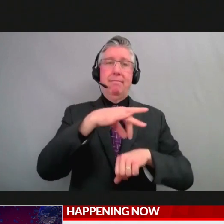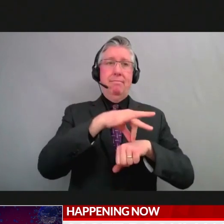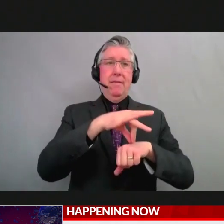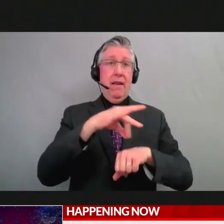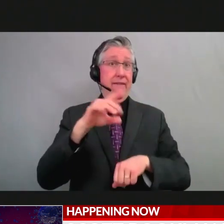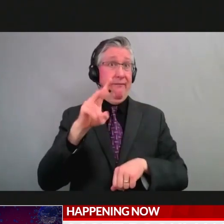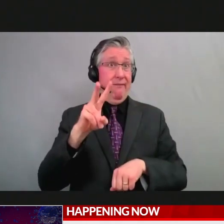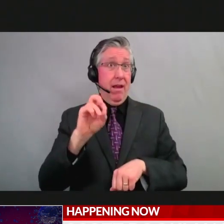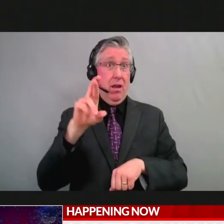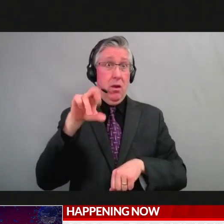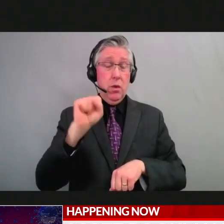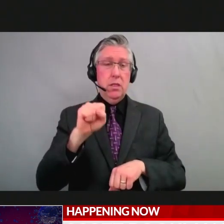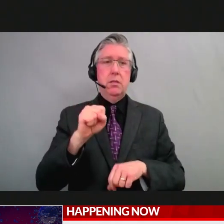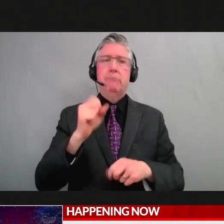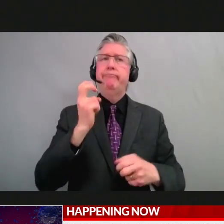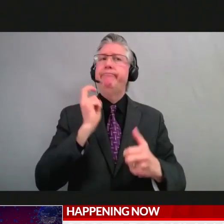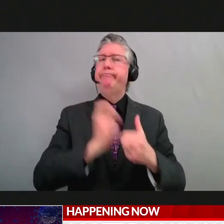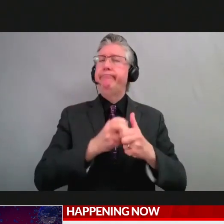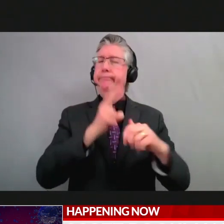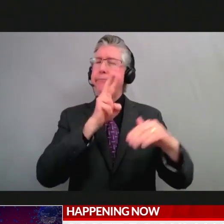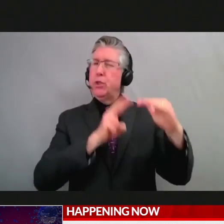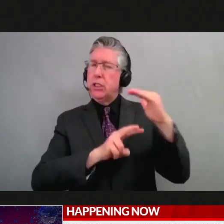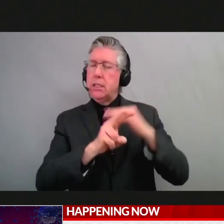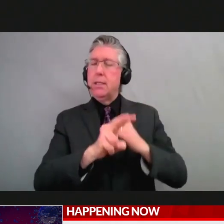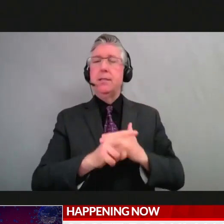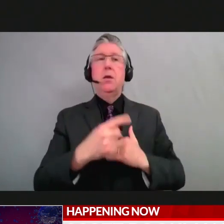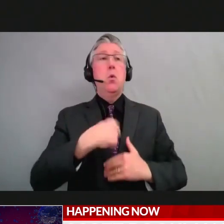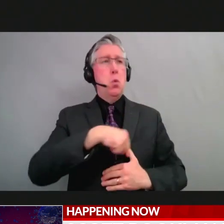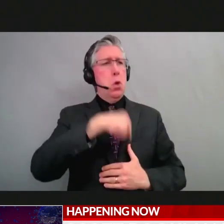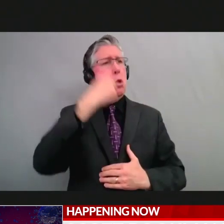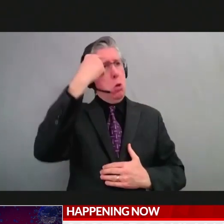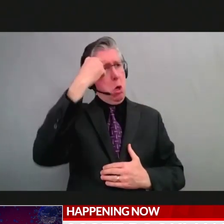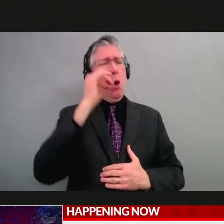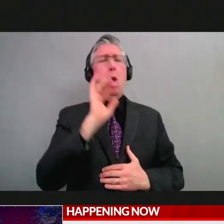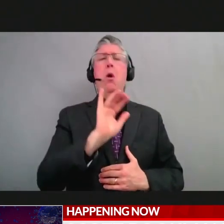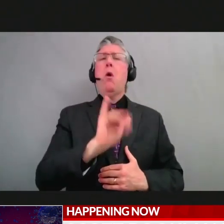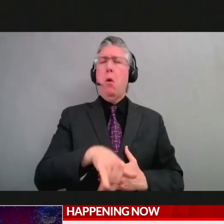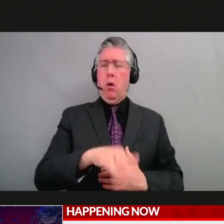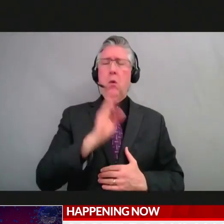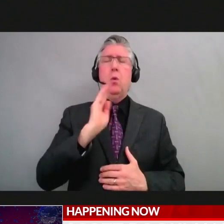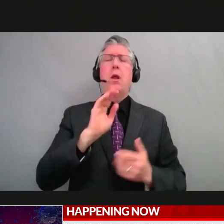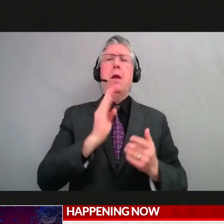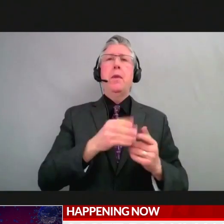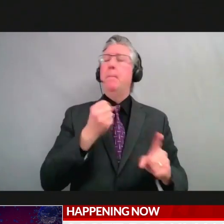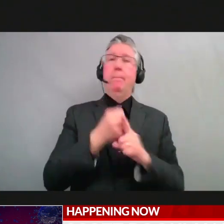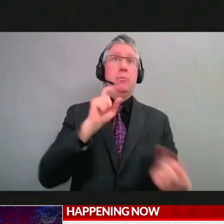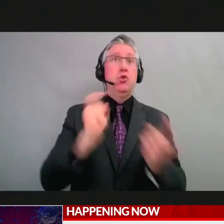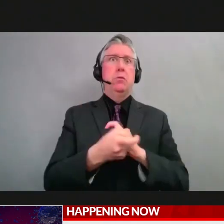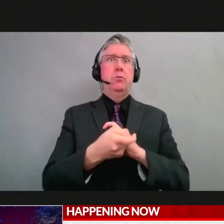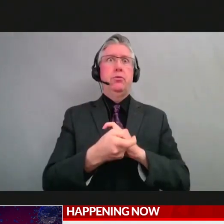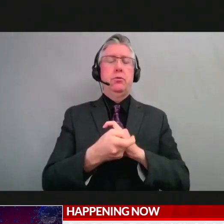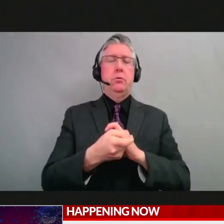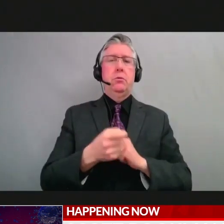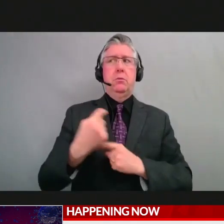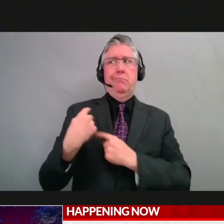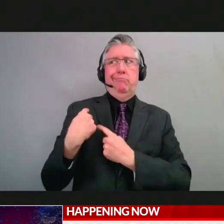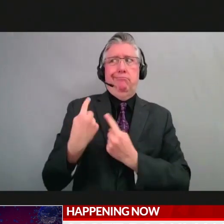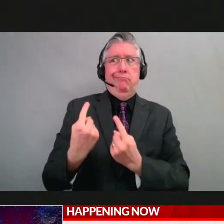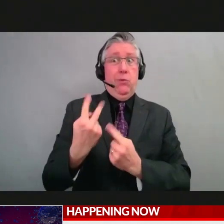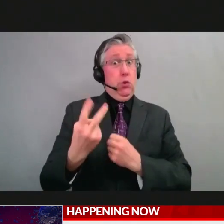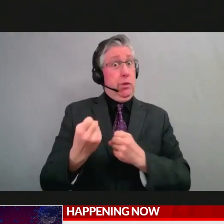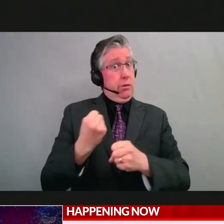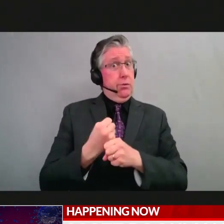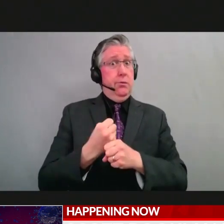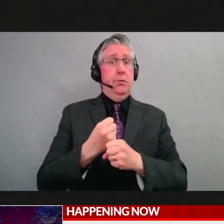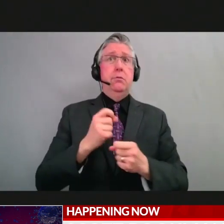know what's going to happen with it, it has changed on us over the course of the last two years. But the modeling is pretty clear